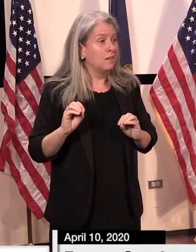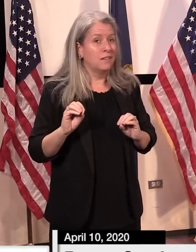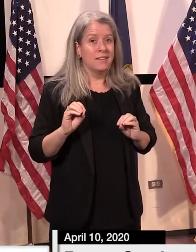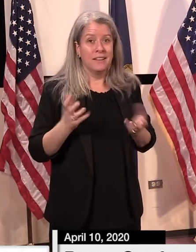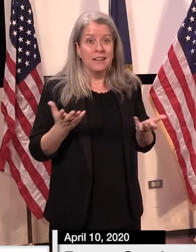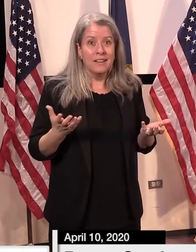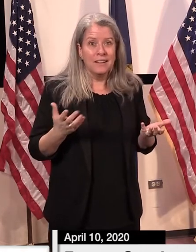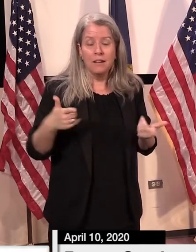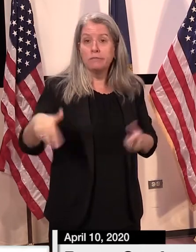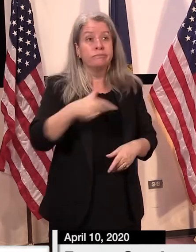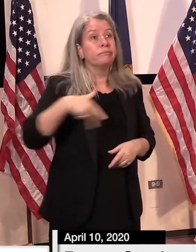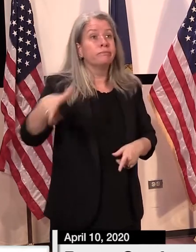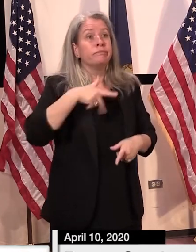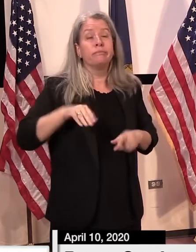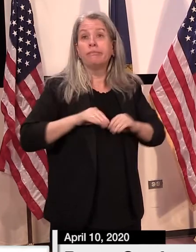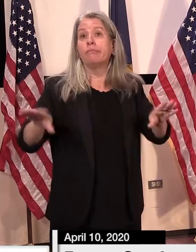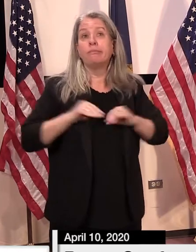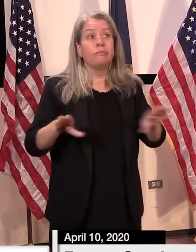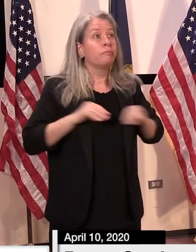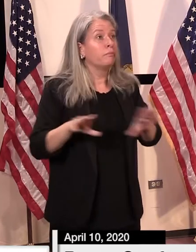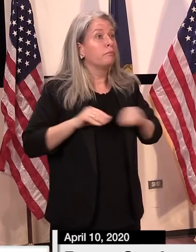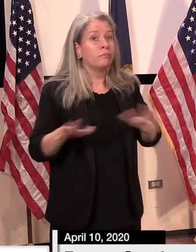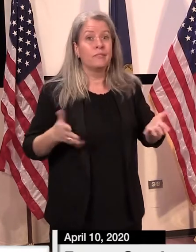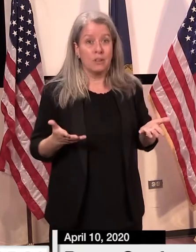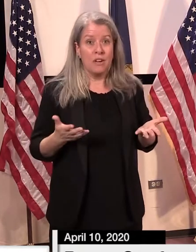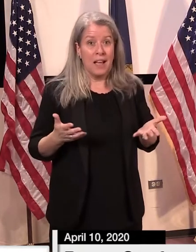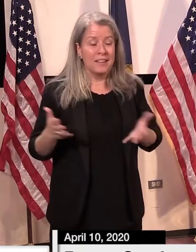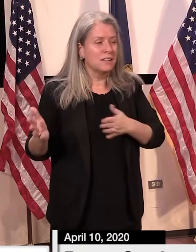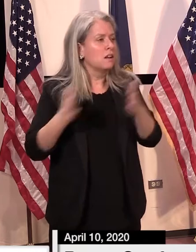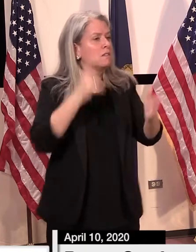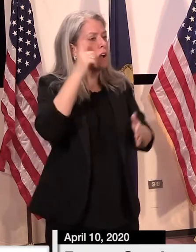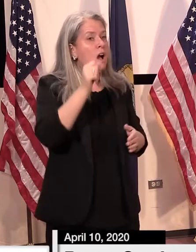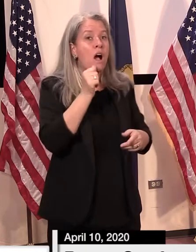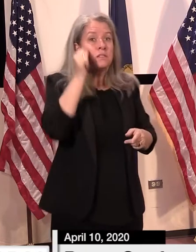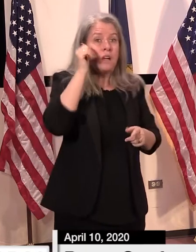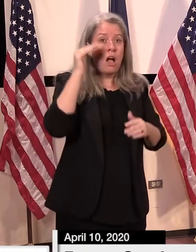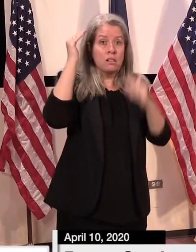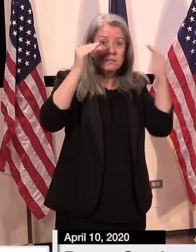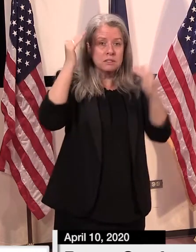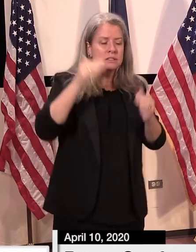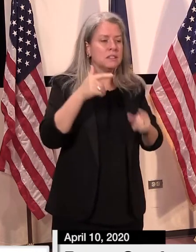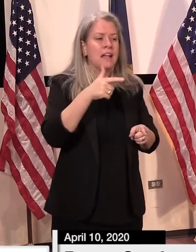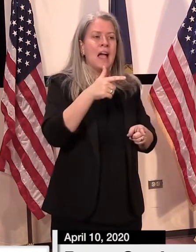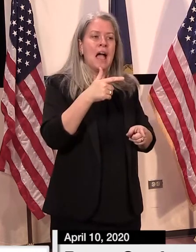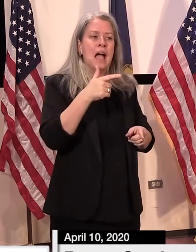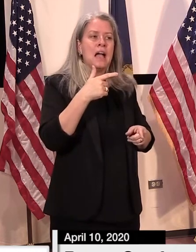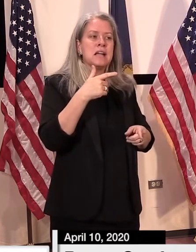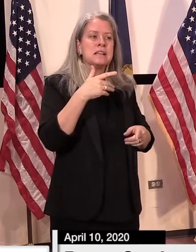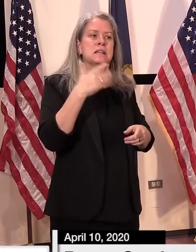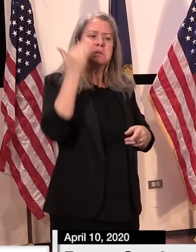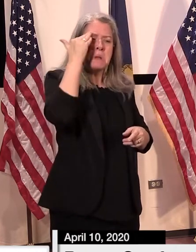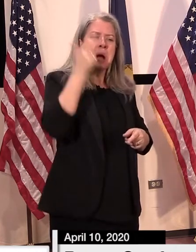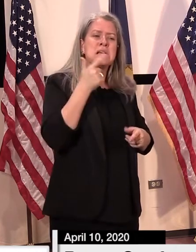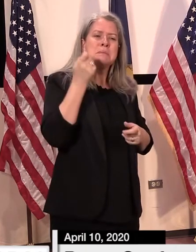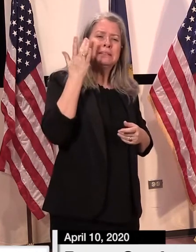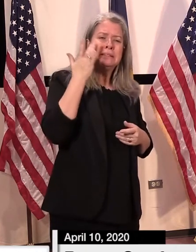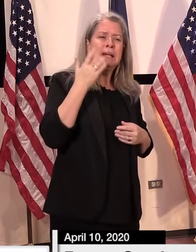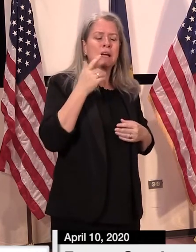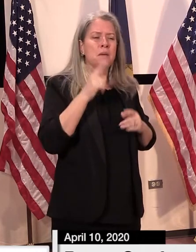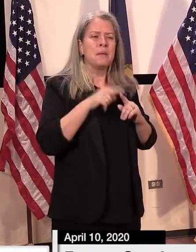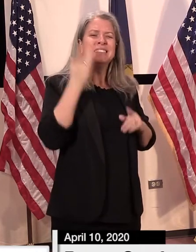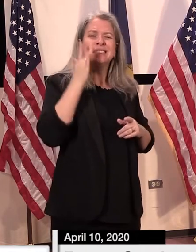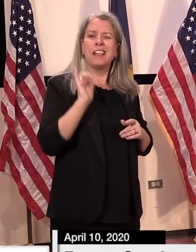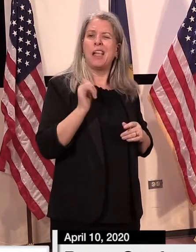population, we know that it happens or that the symptoms can be mild enough that people don't realize they actually have COVID.